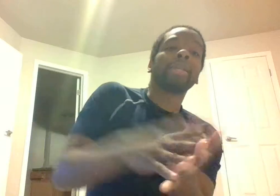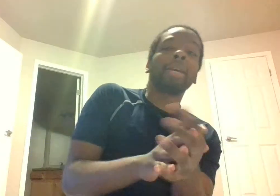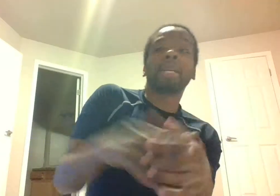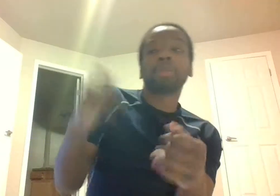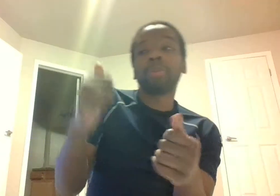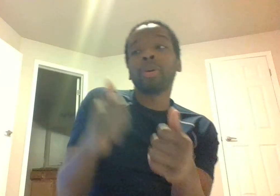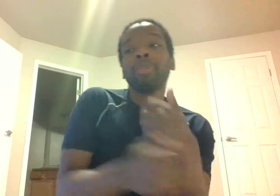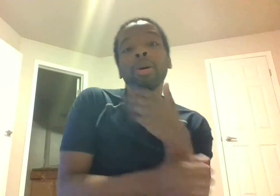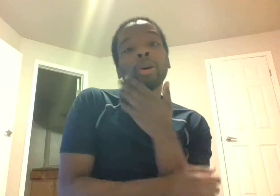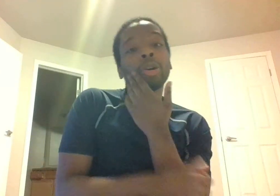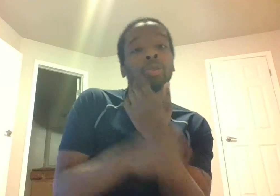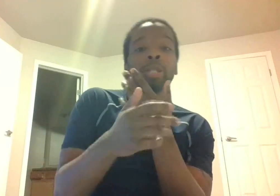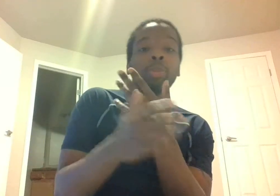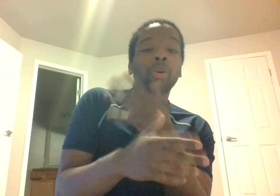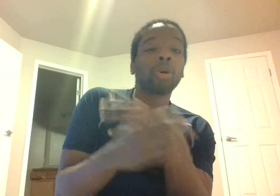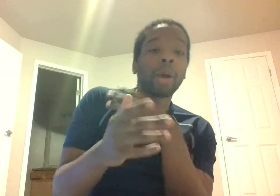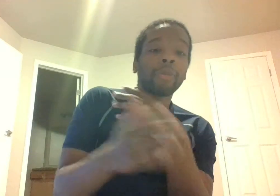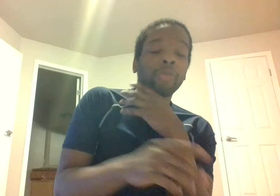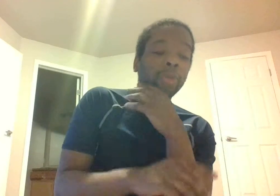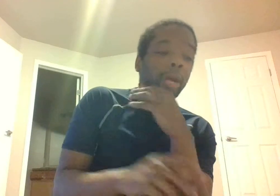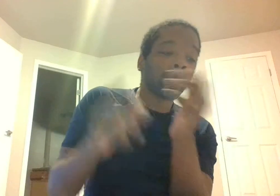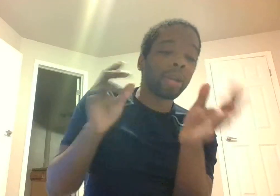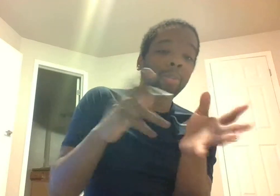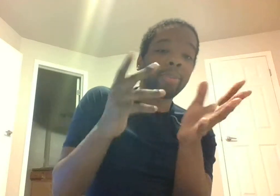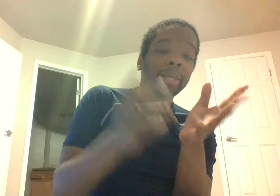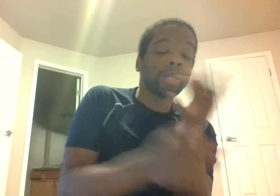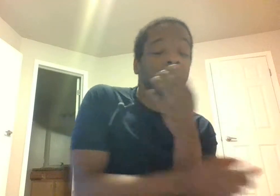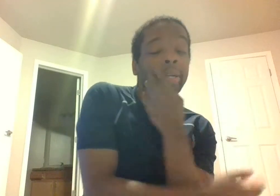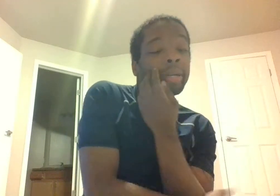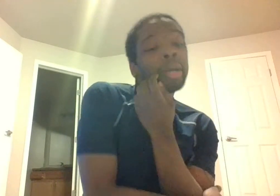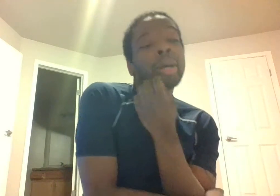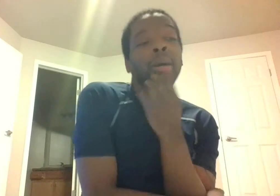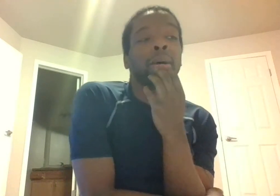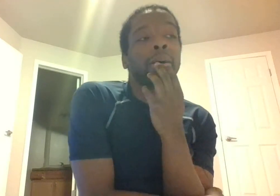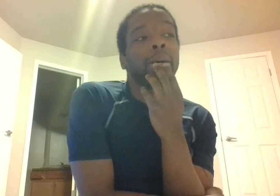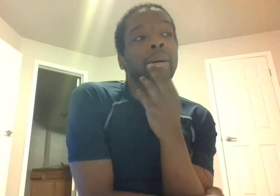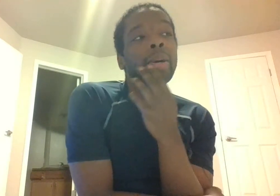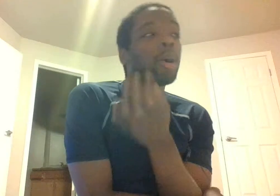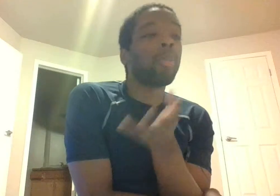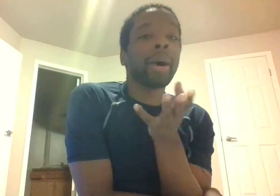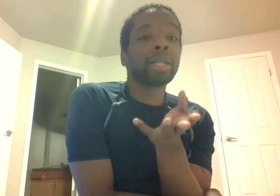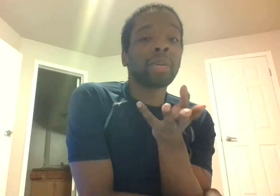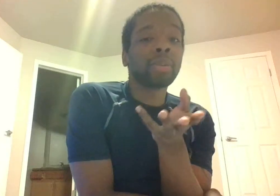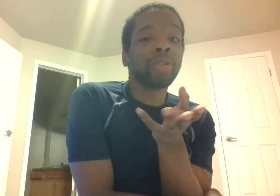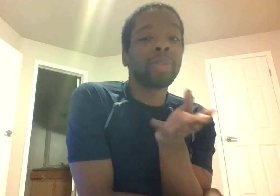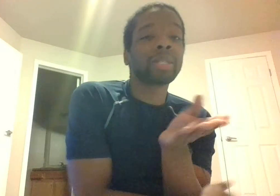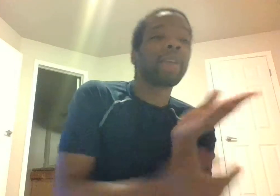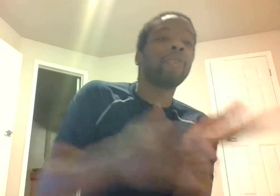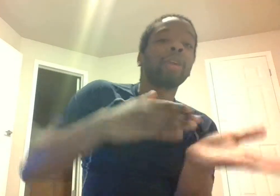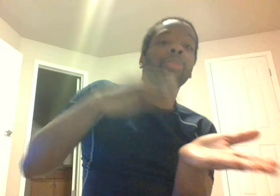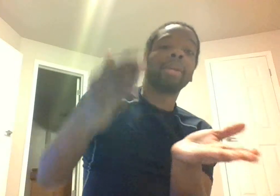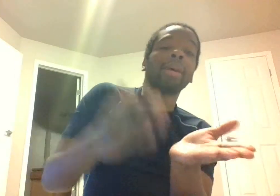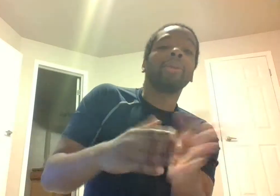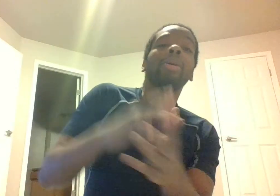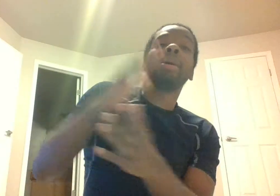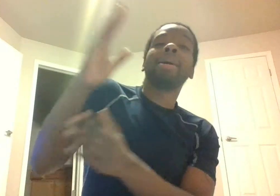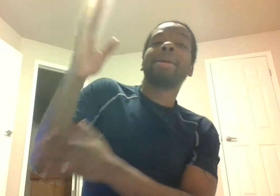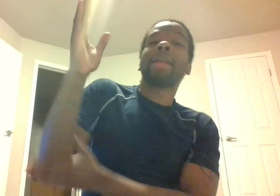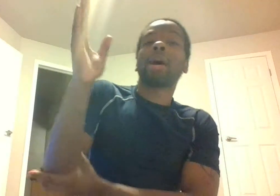tank by spoiling milk or throwing spore or writing food down if we can make bacteria in there or buying septum treatments they can break down now